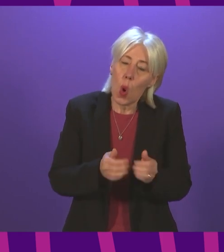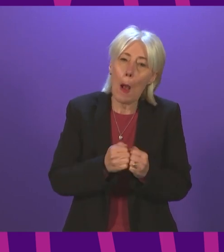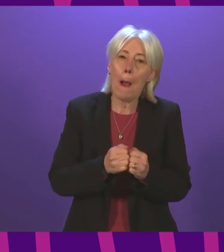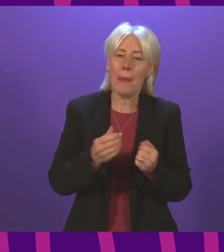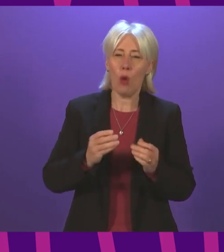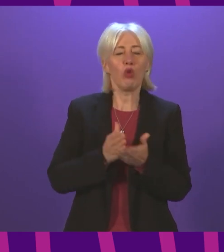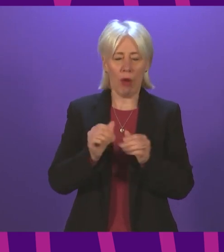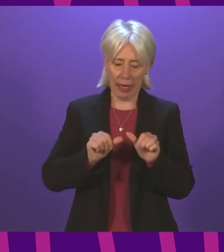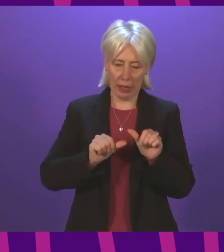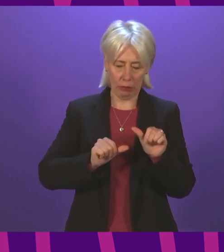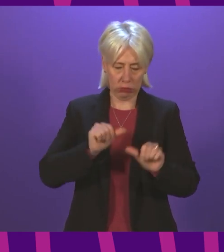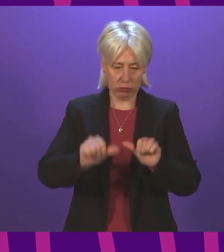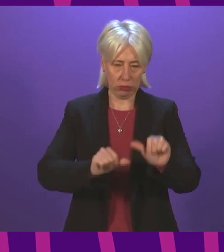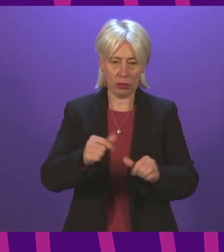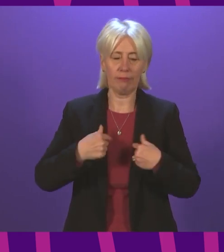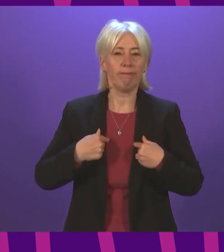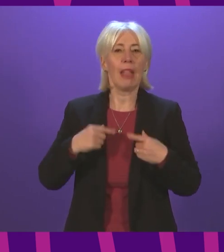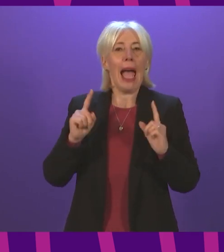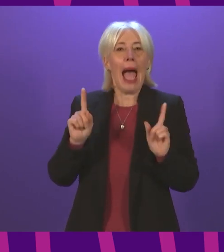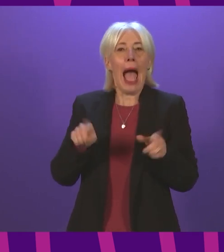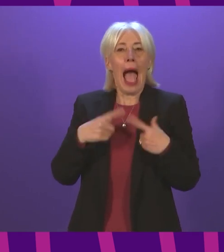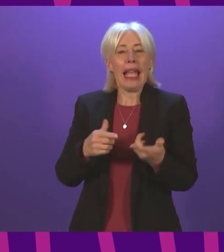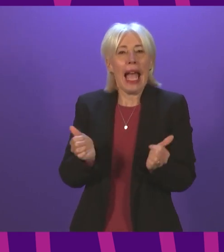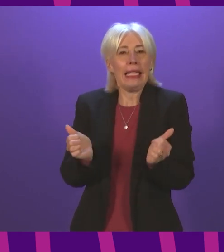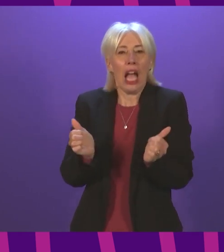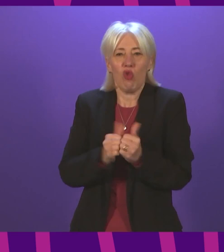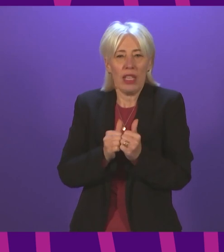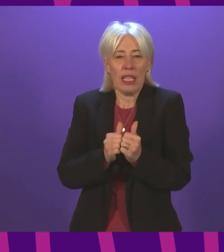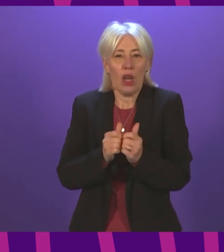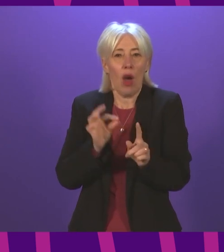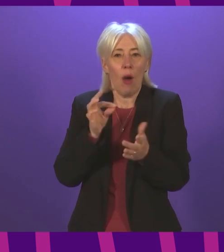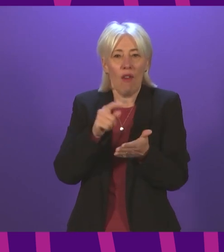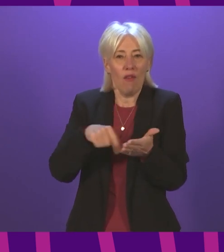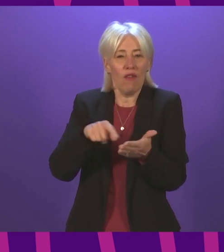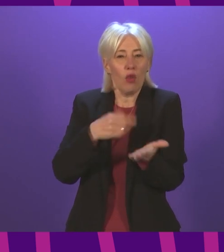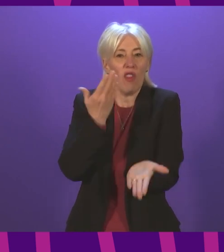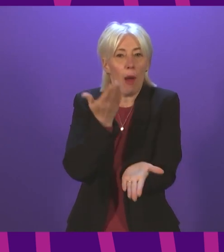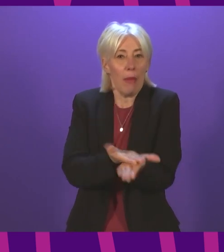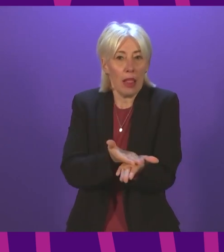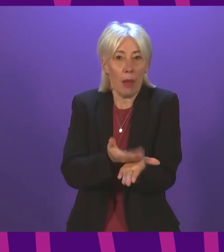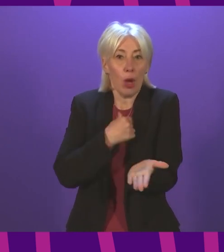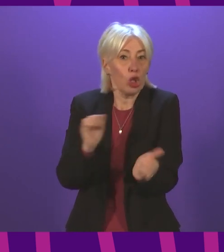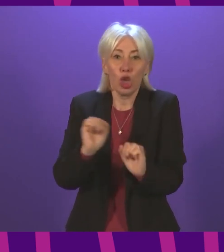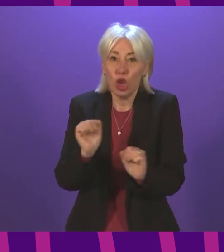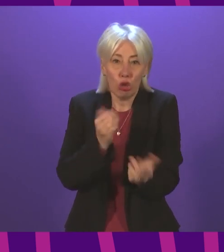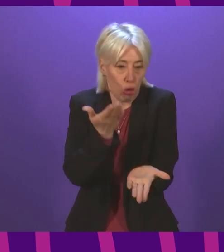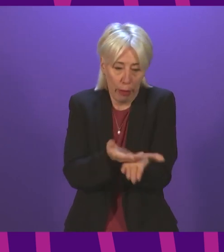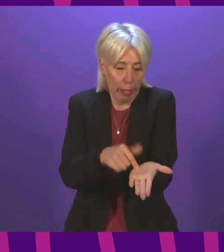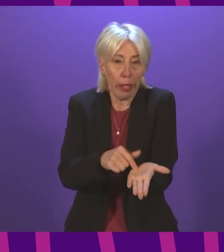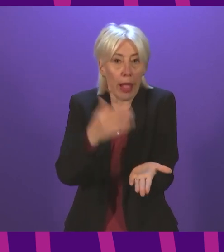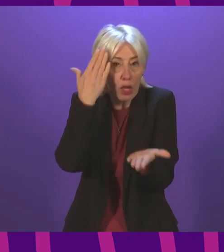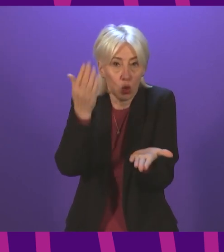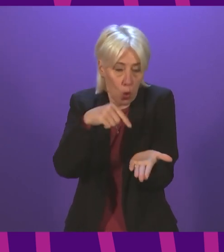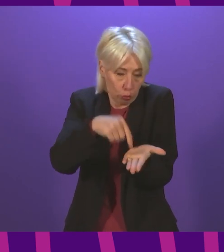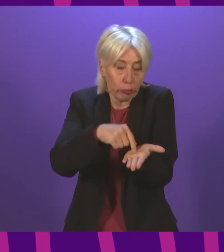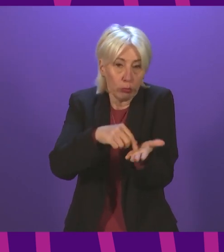progress here. I can't agree to vote for a bill that doesn't yet exist, because I don't know what that bill in detail is going to say. But